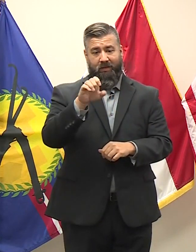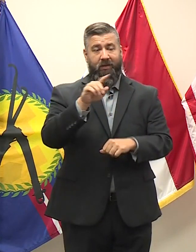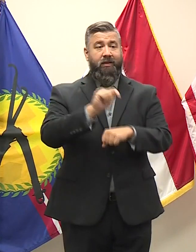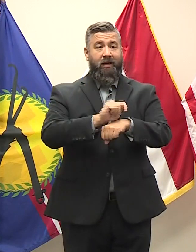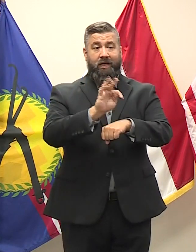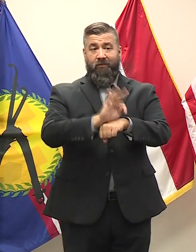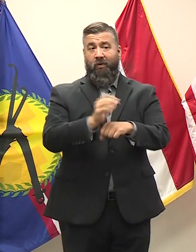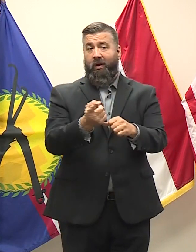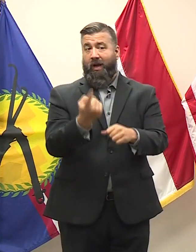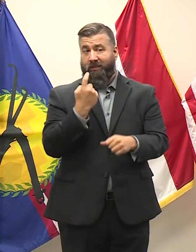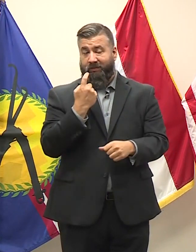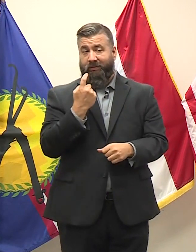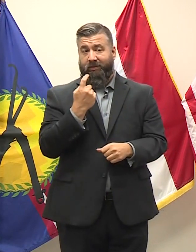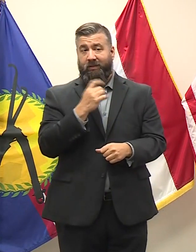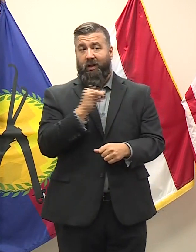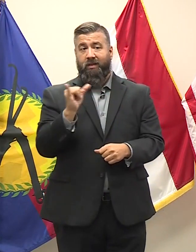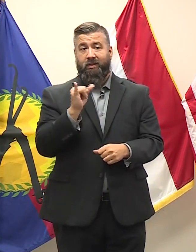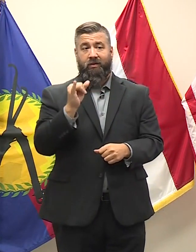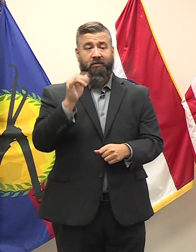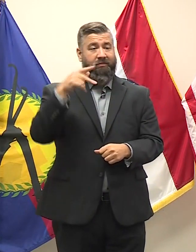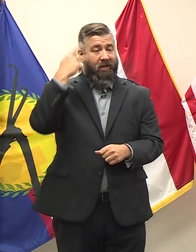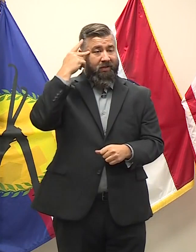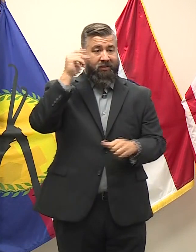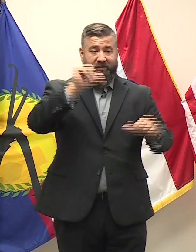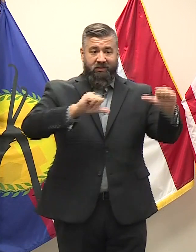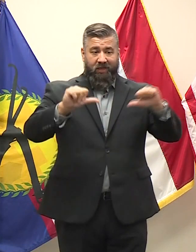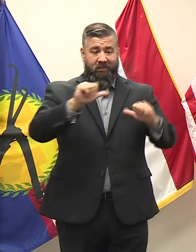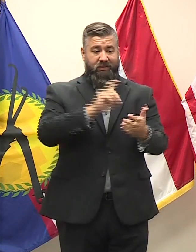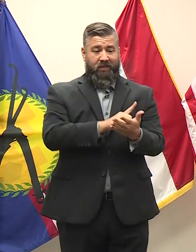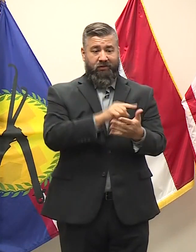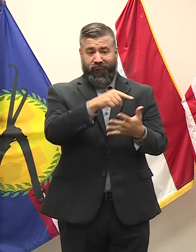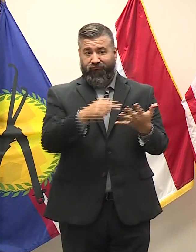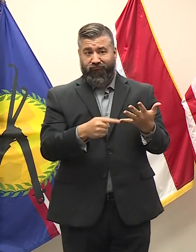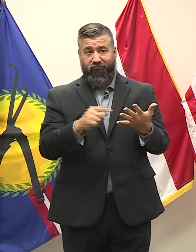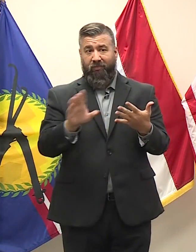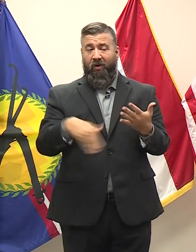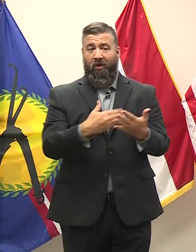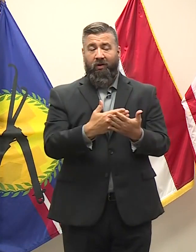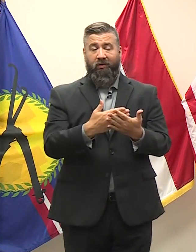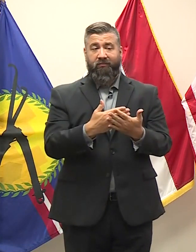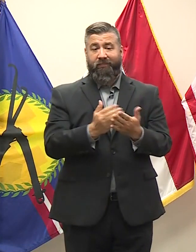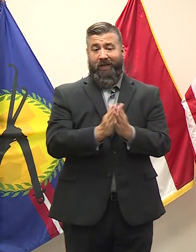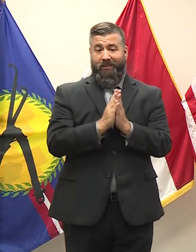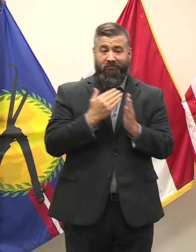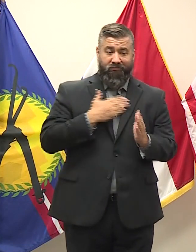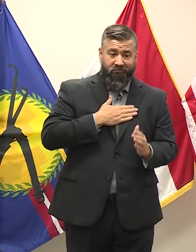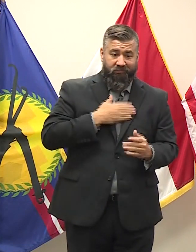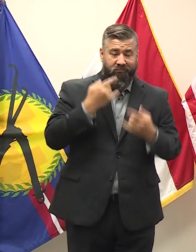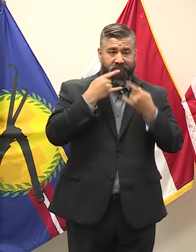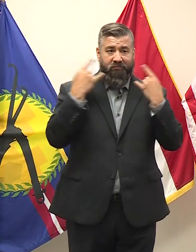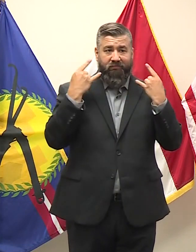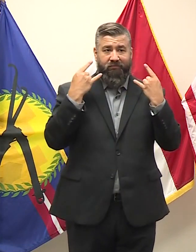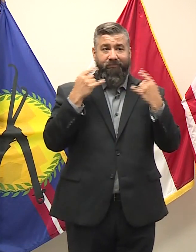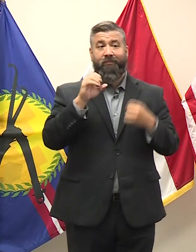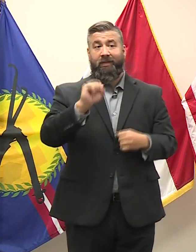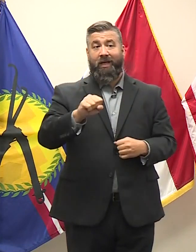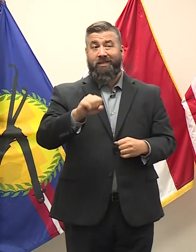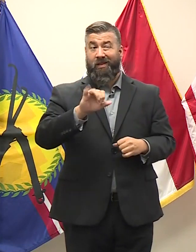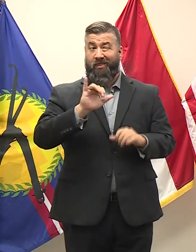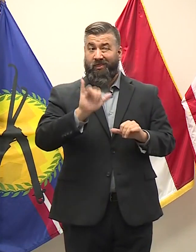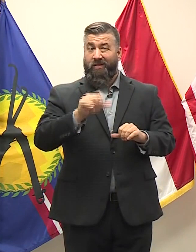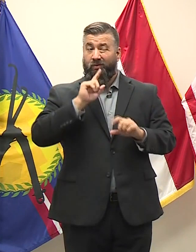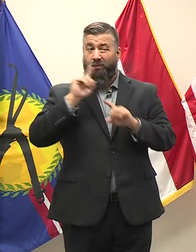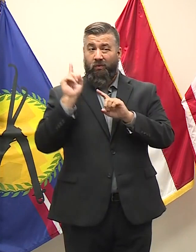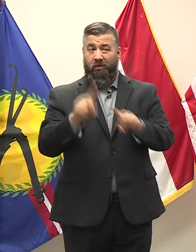and our public health officials ask us to. Yes, it's a mandate, and we'll deal with it like we dealt with the